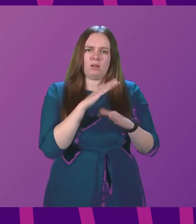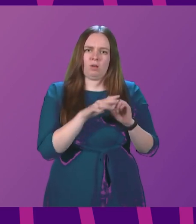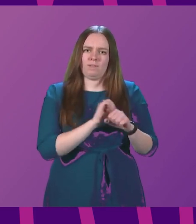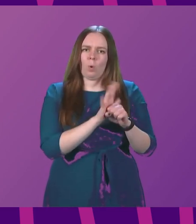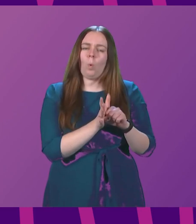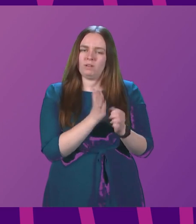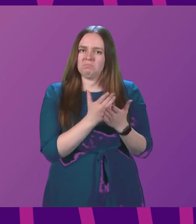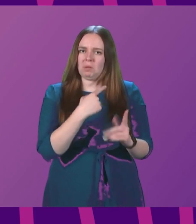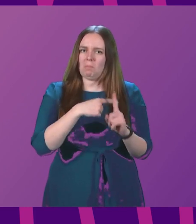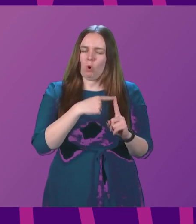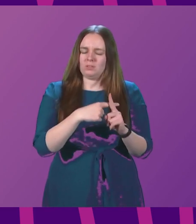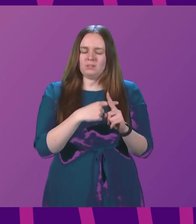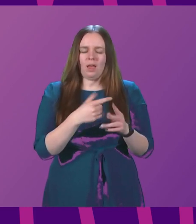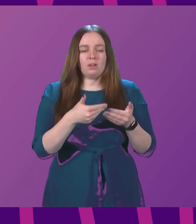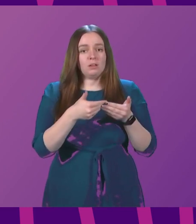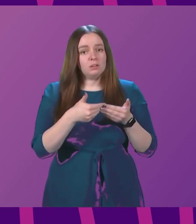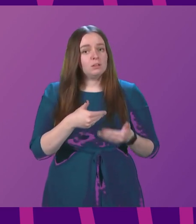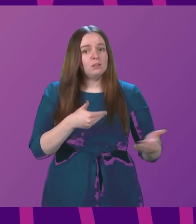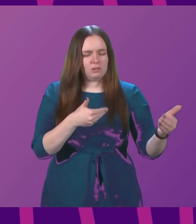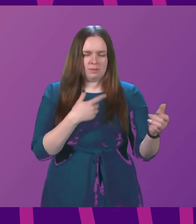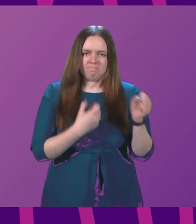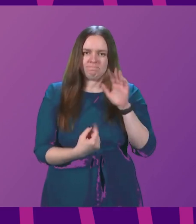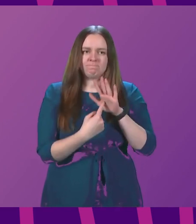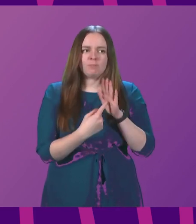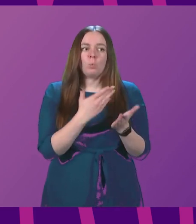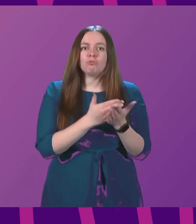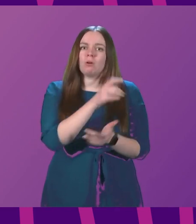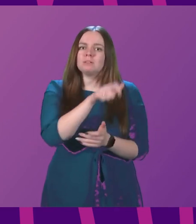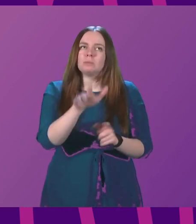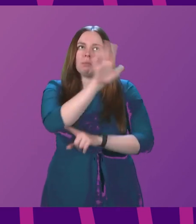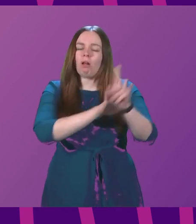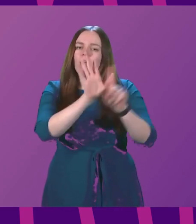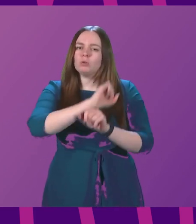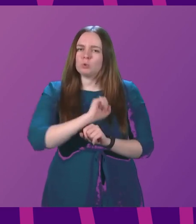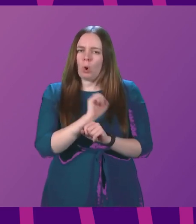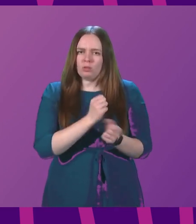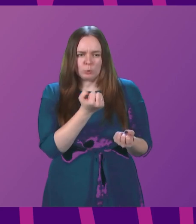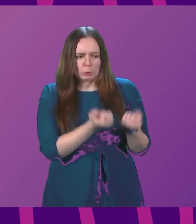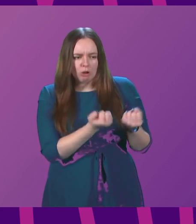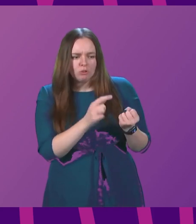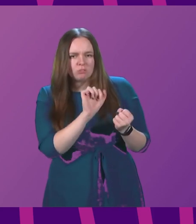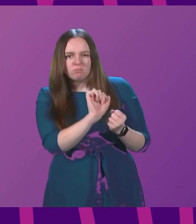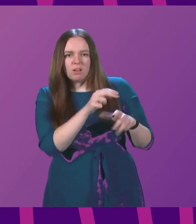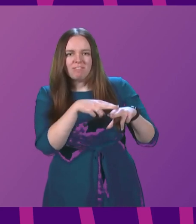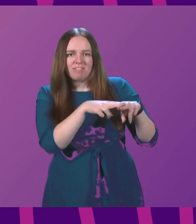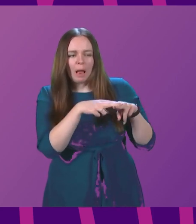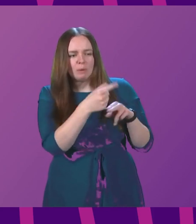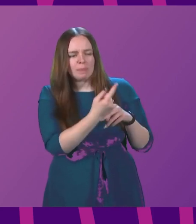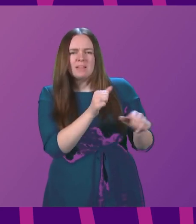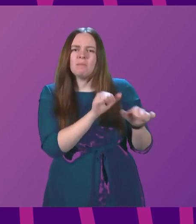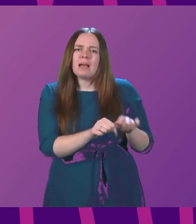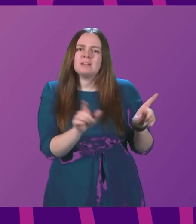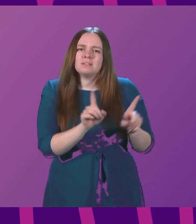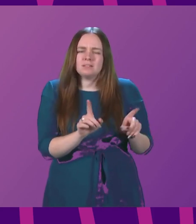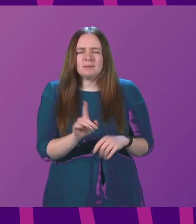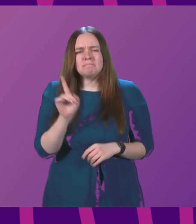and going forward, it's vital that we trust people across Scotland to judge what's best for them and their families. Yet the First